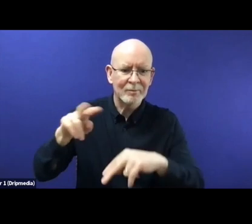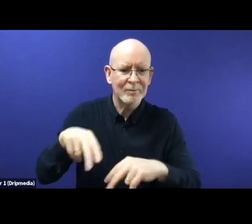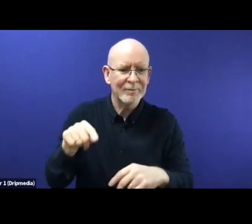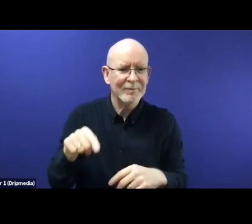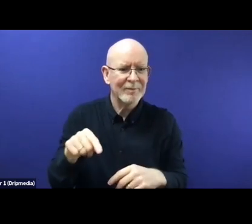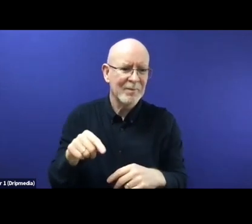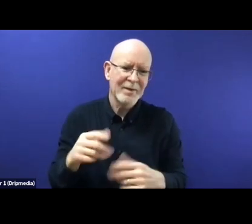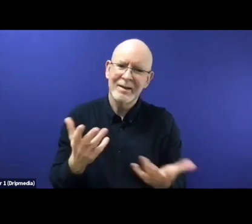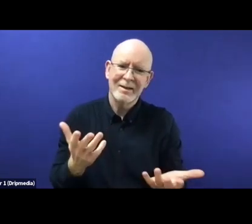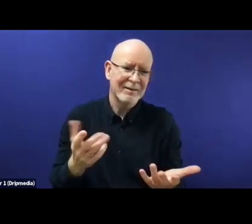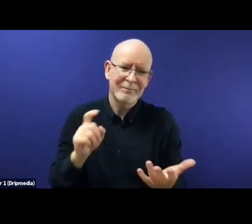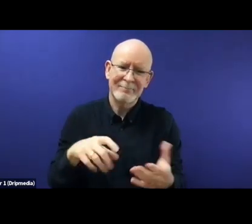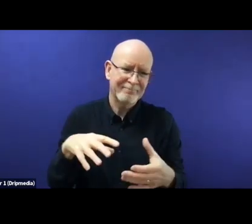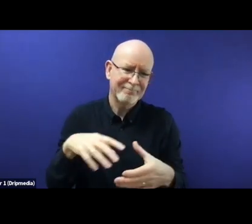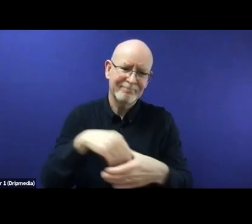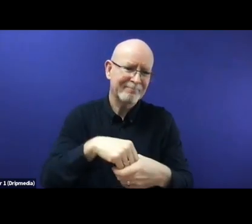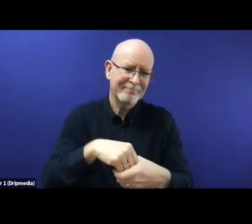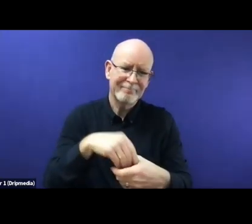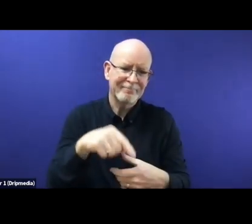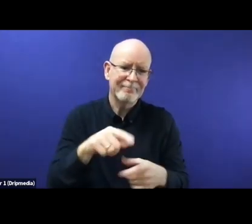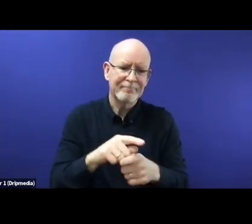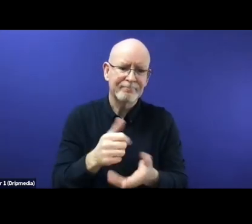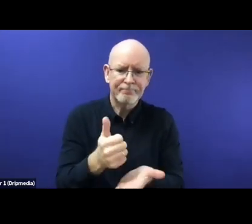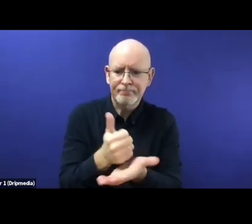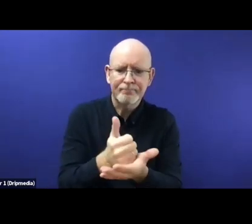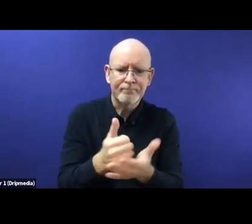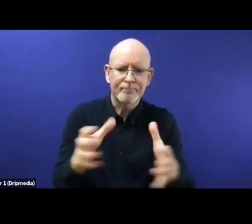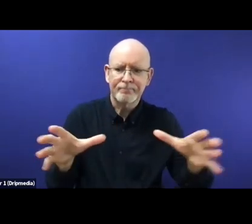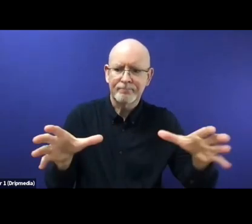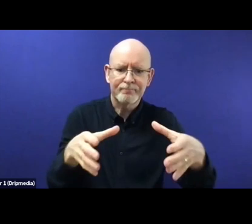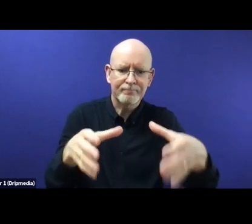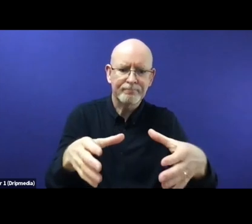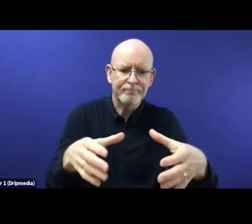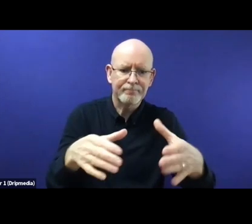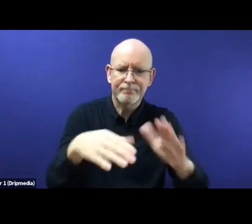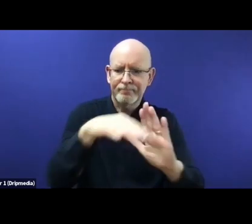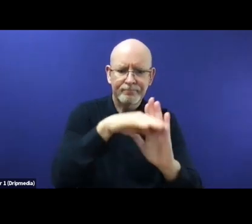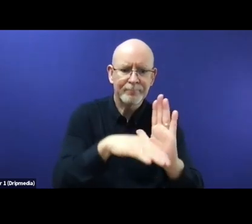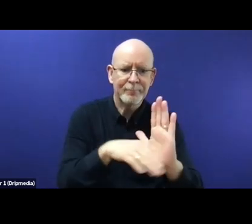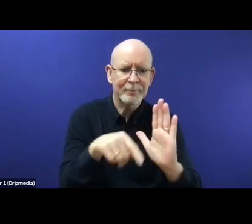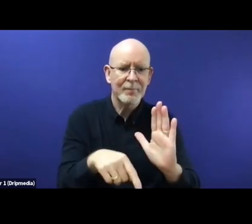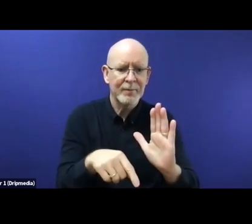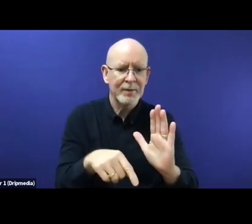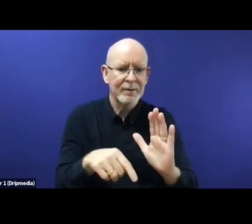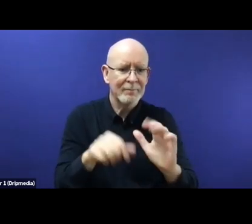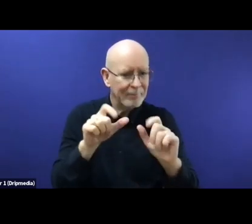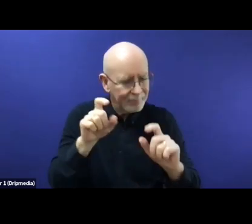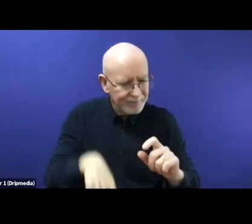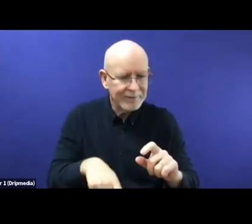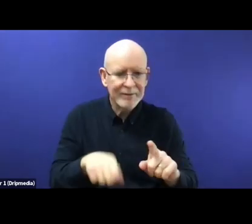a systematic element of this screening at the external borders. It has been suggested that this will provide